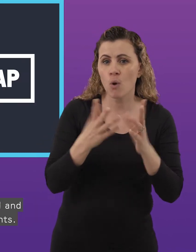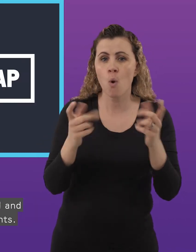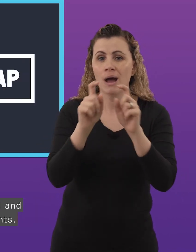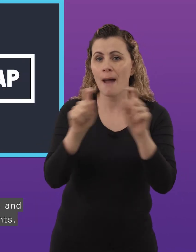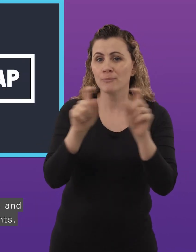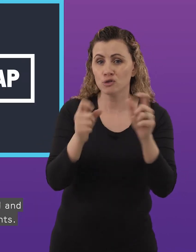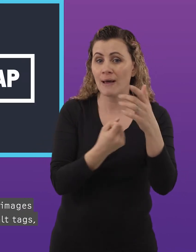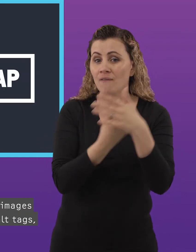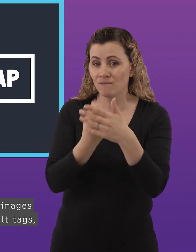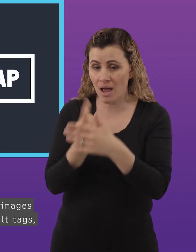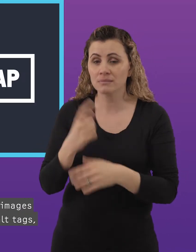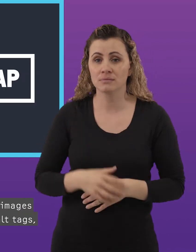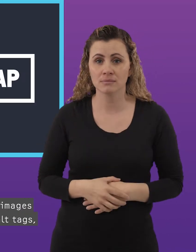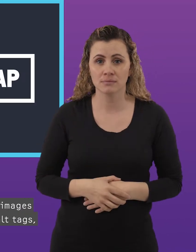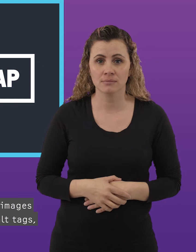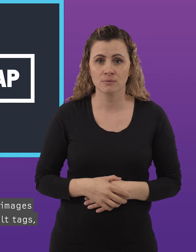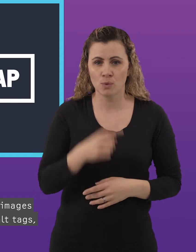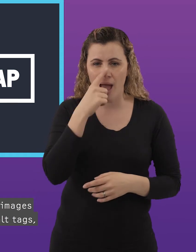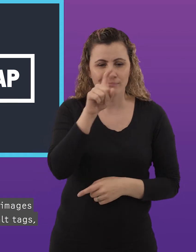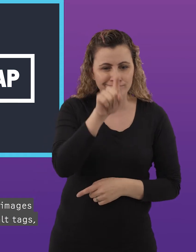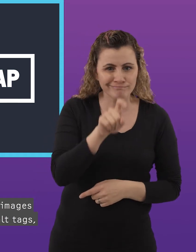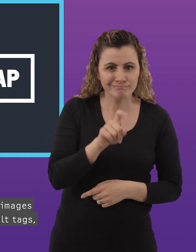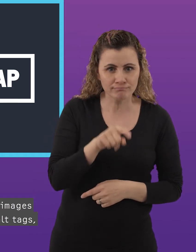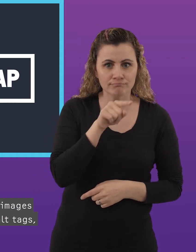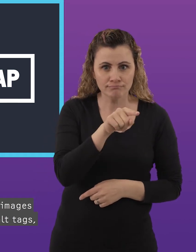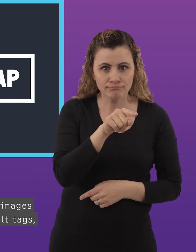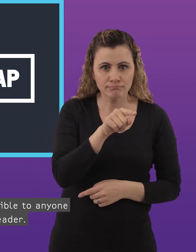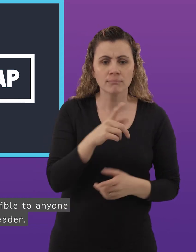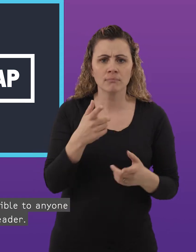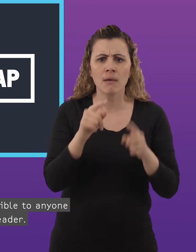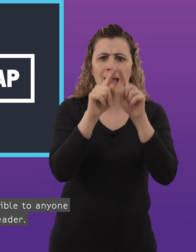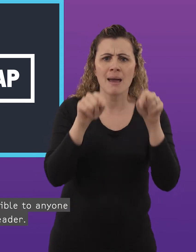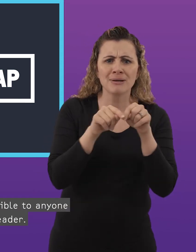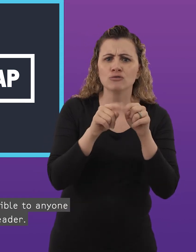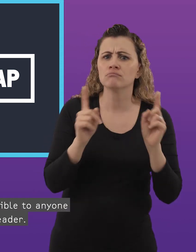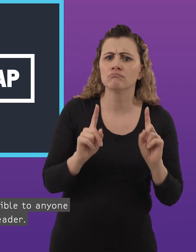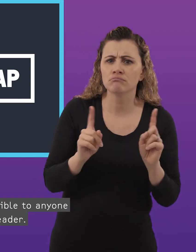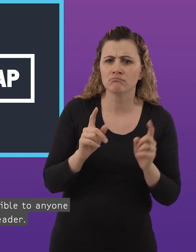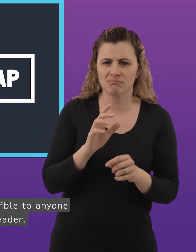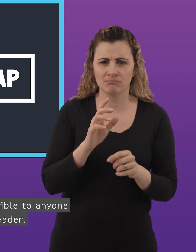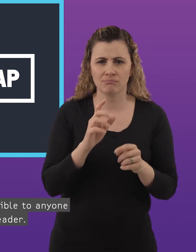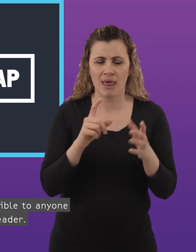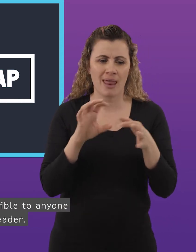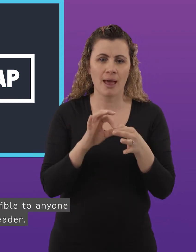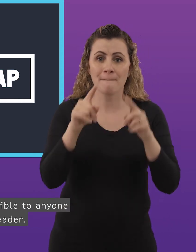we also label the images on our site using alt tags so that our site is accessible to anyone using a screen reader